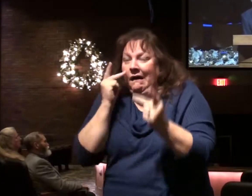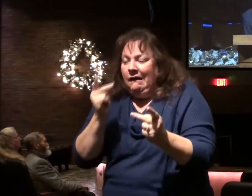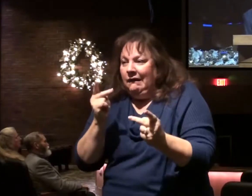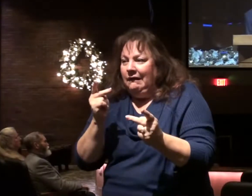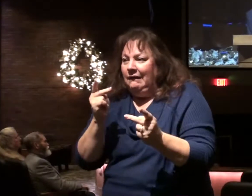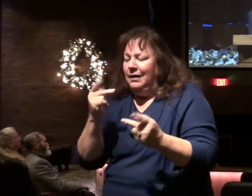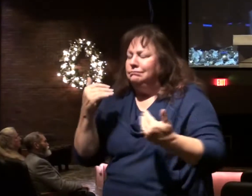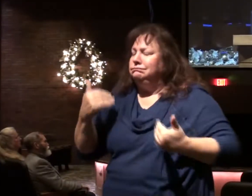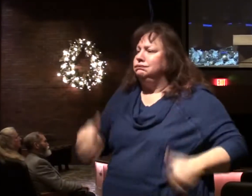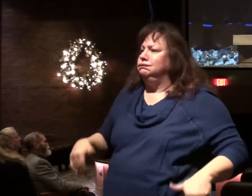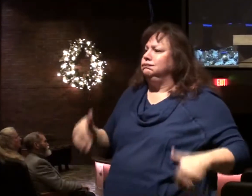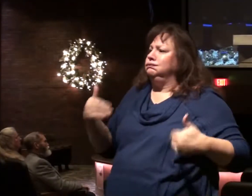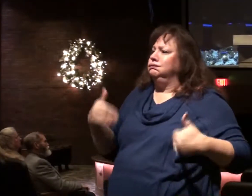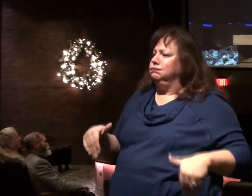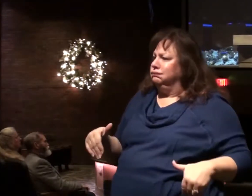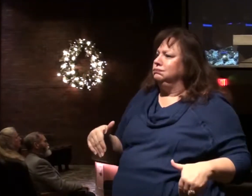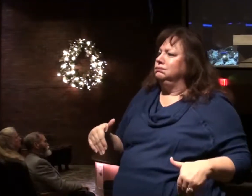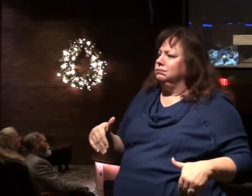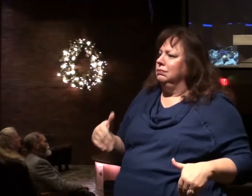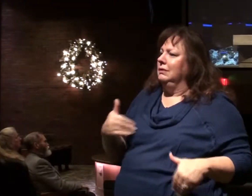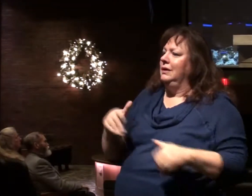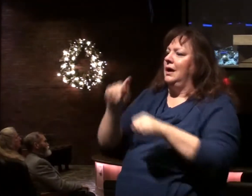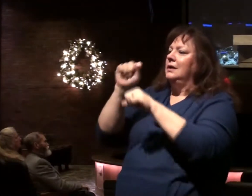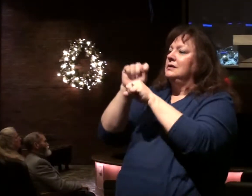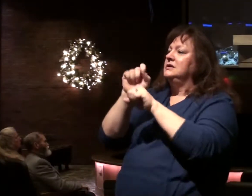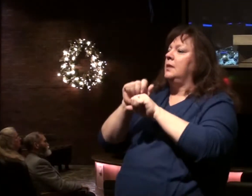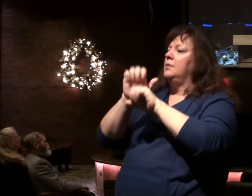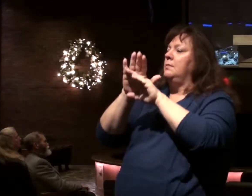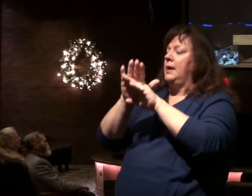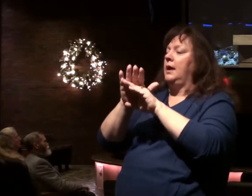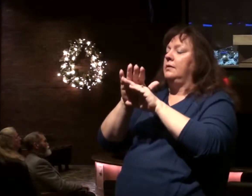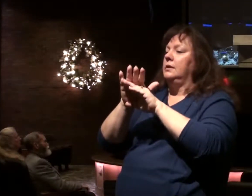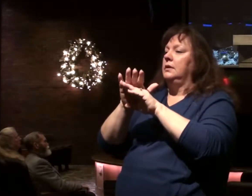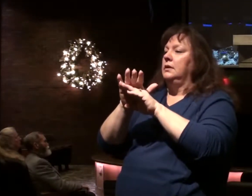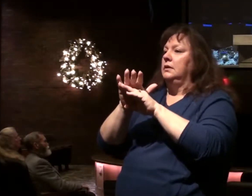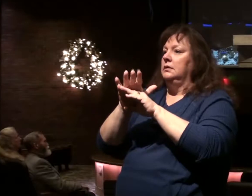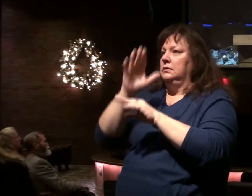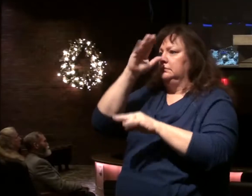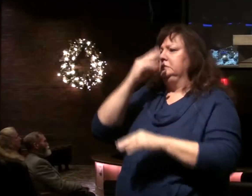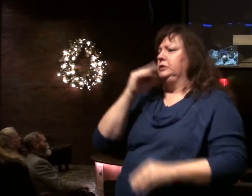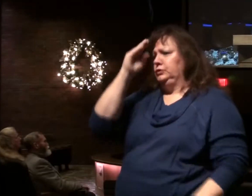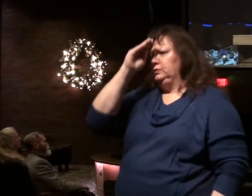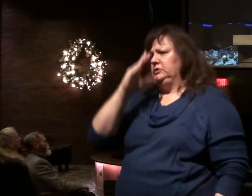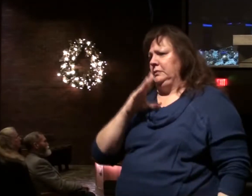said the coup lawmaker and prominent Temple Mount movement figure Yehuda Glick.